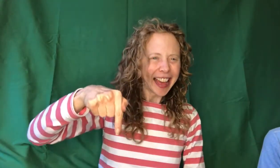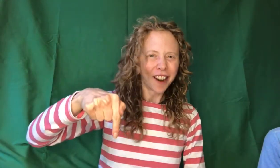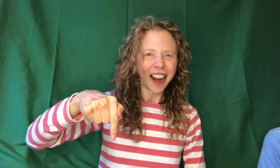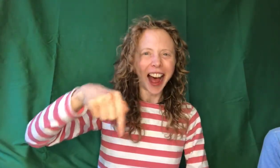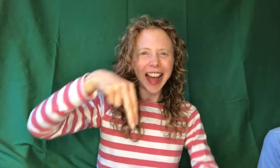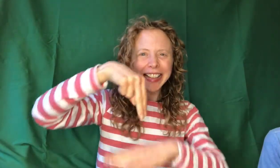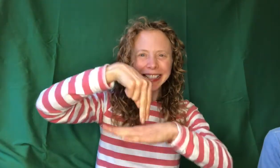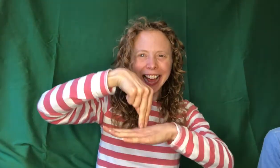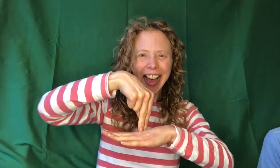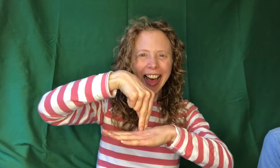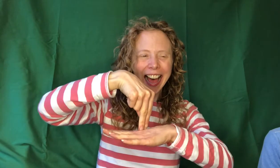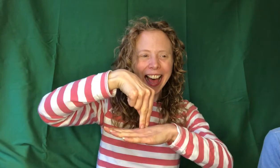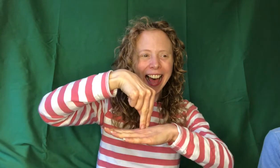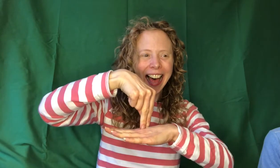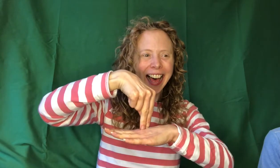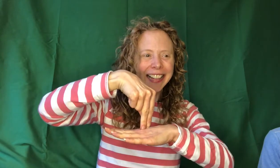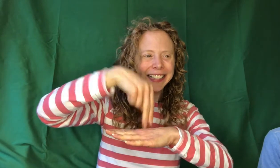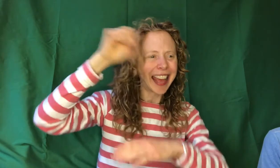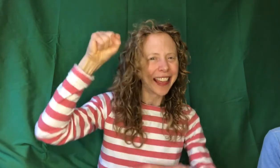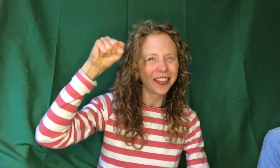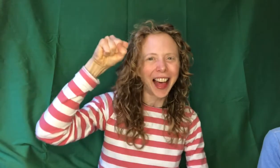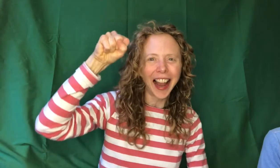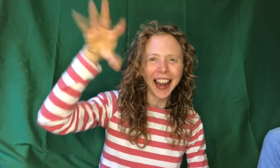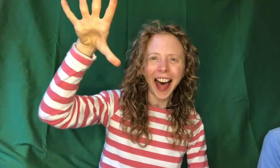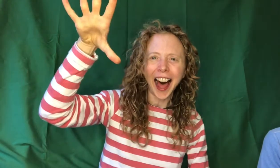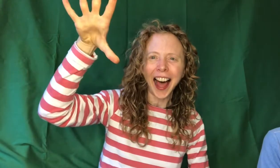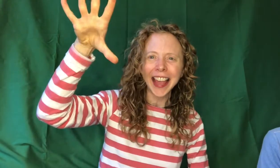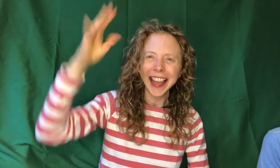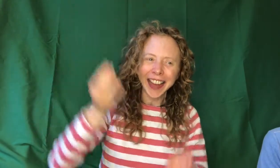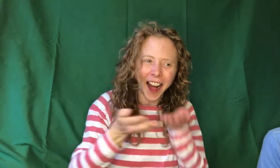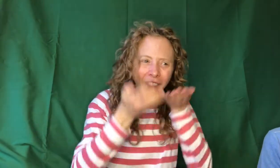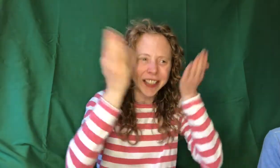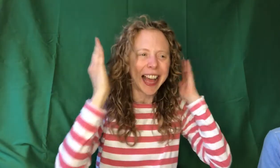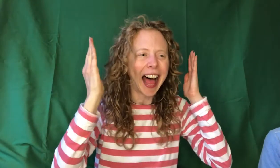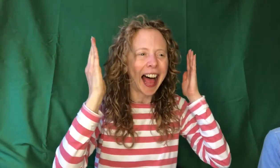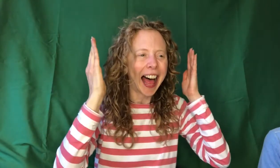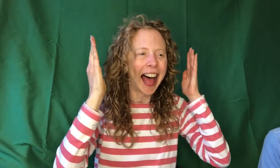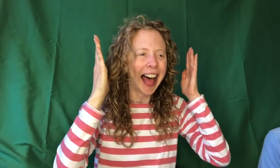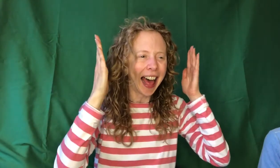I stand in the light of day.